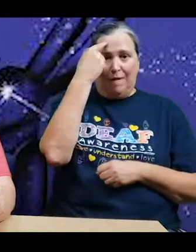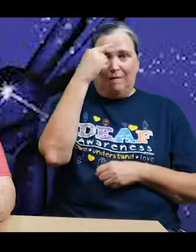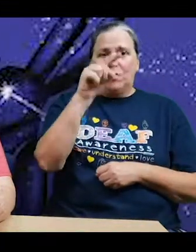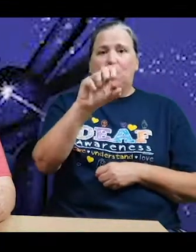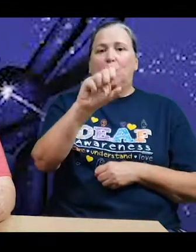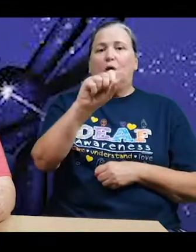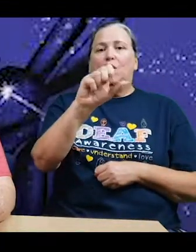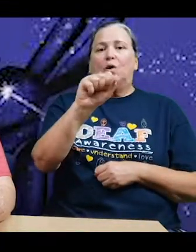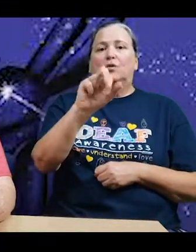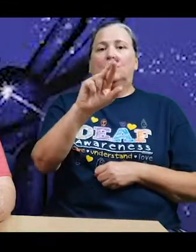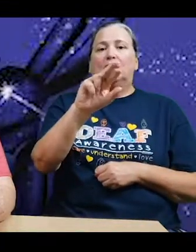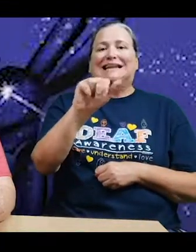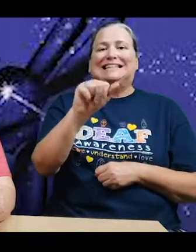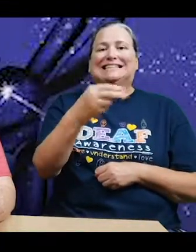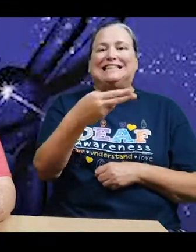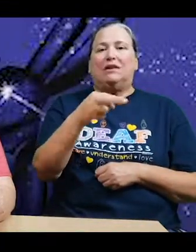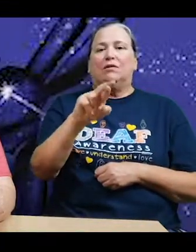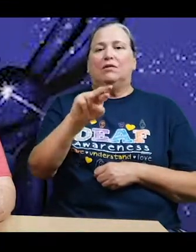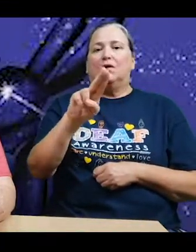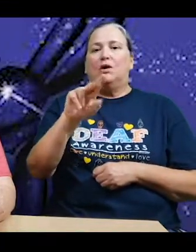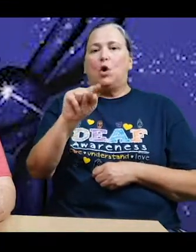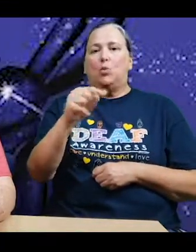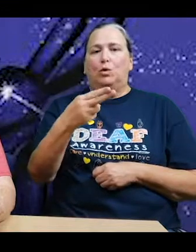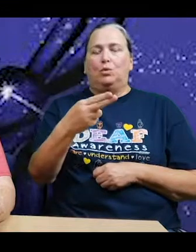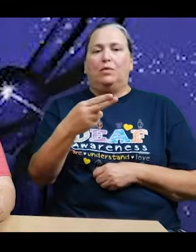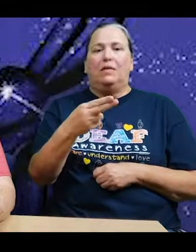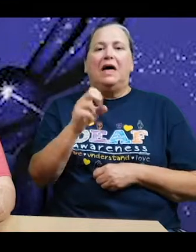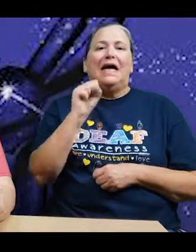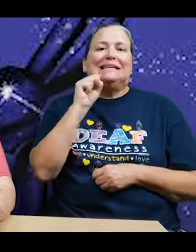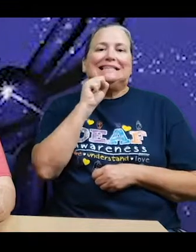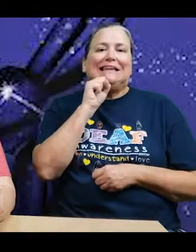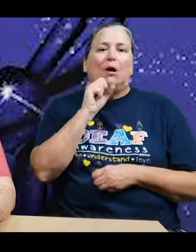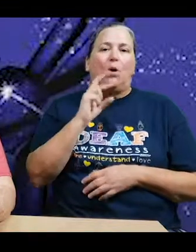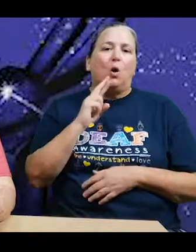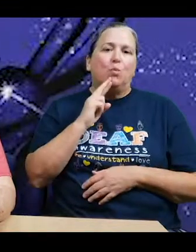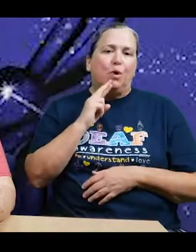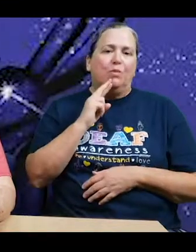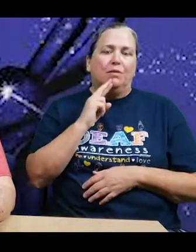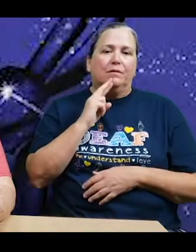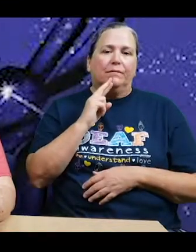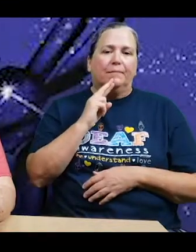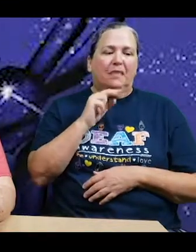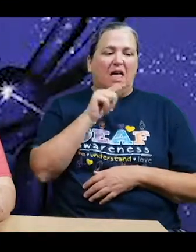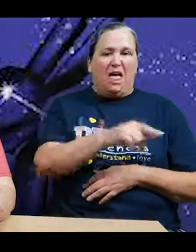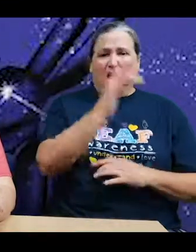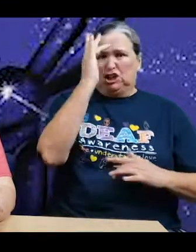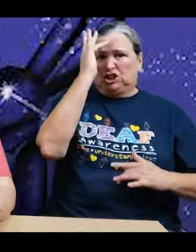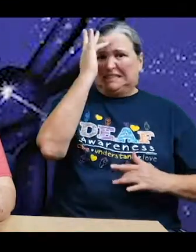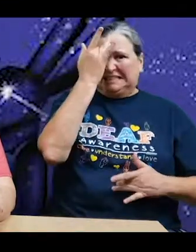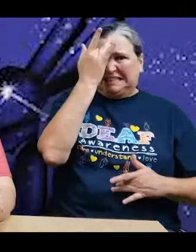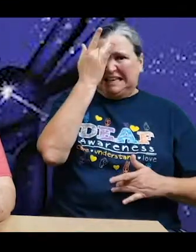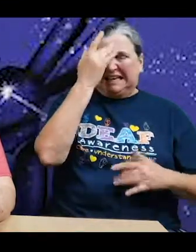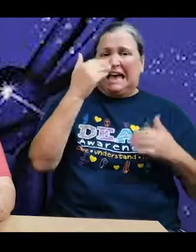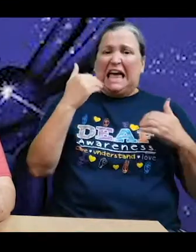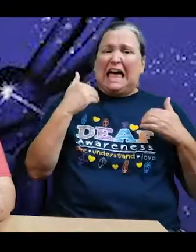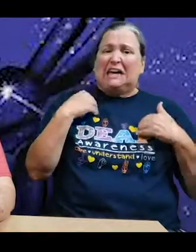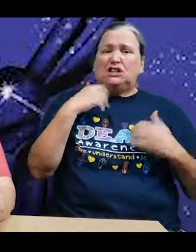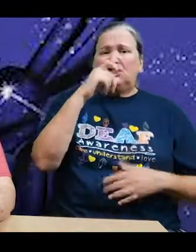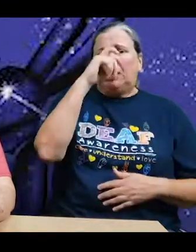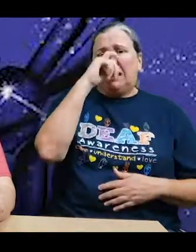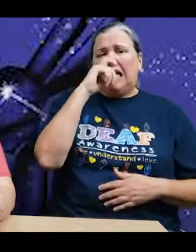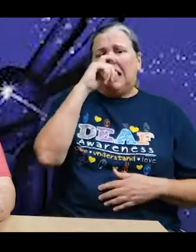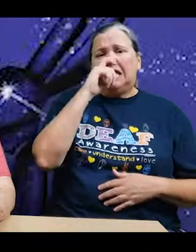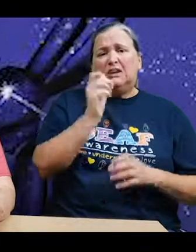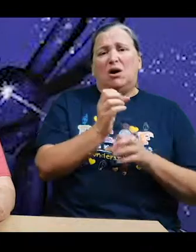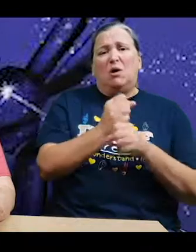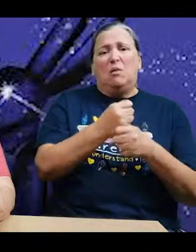You don't know Sarah Ruth. She's my sister. She's sick and she had her baby doll made out of China. She loved that